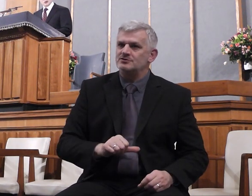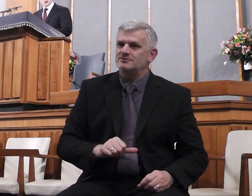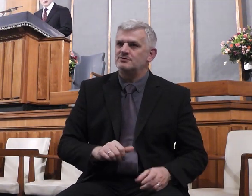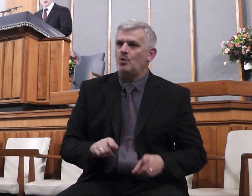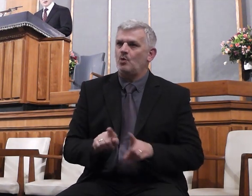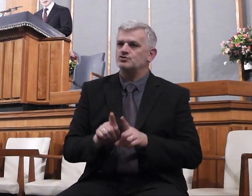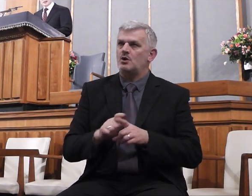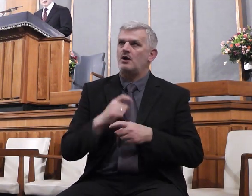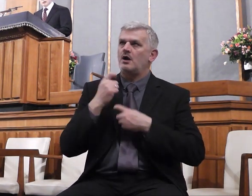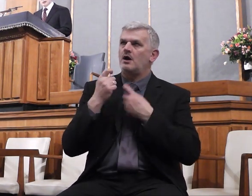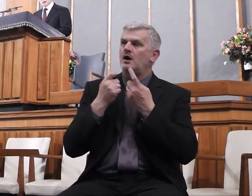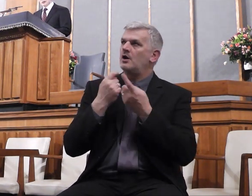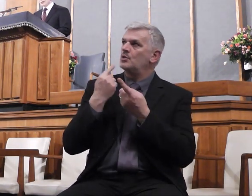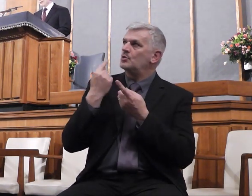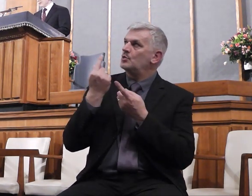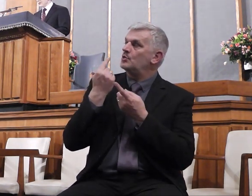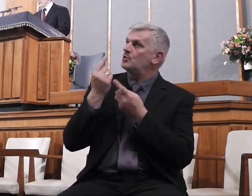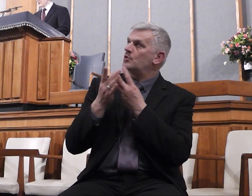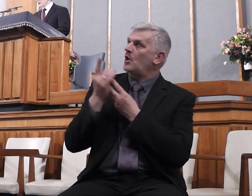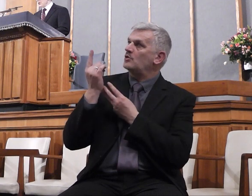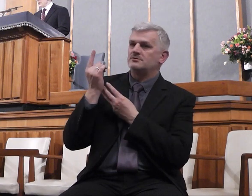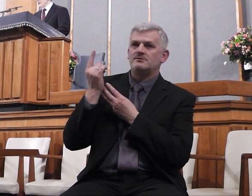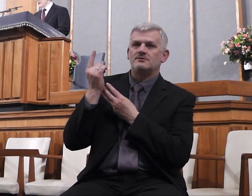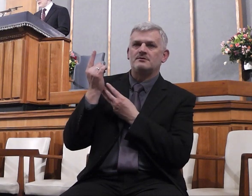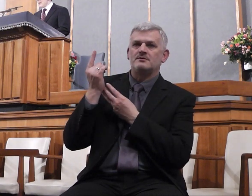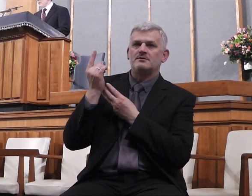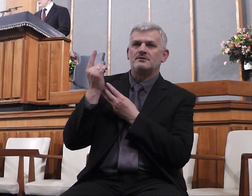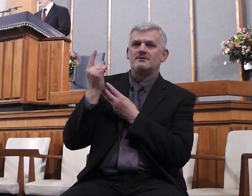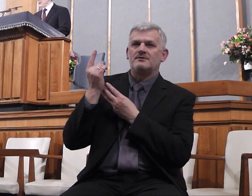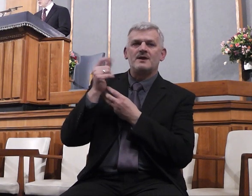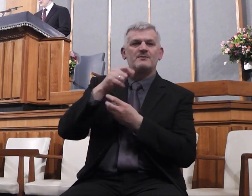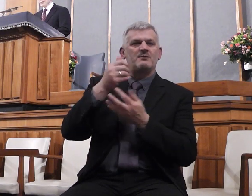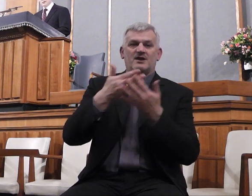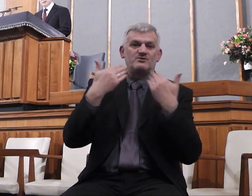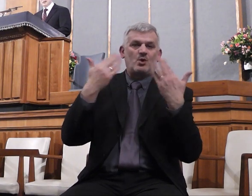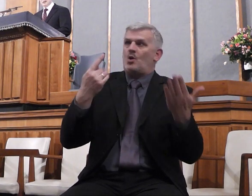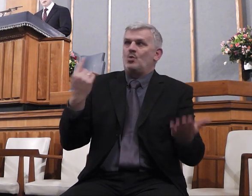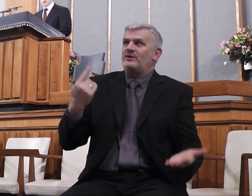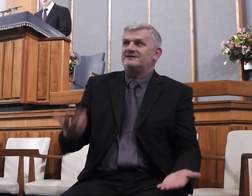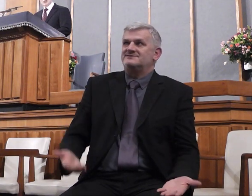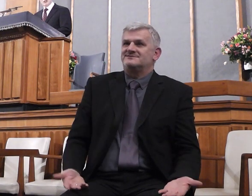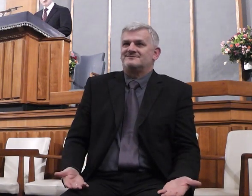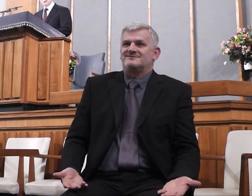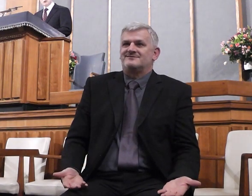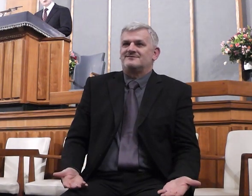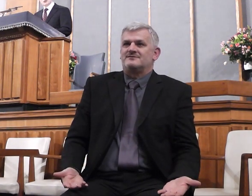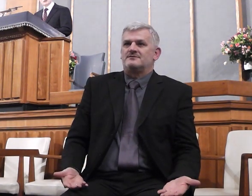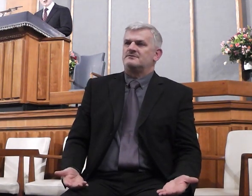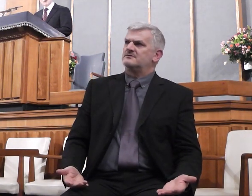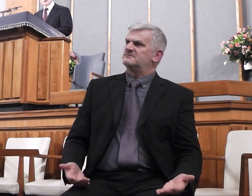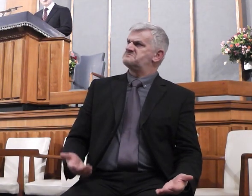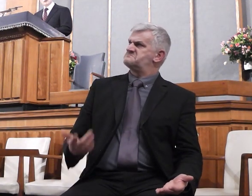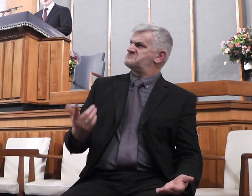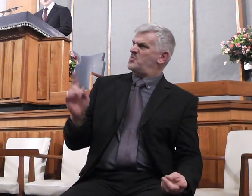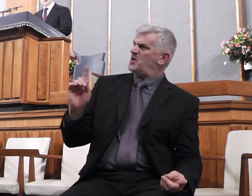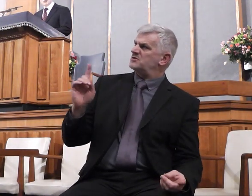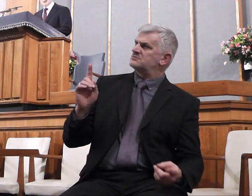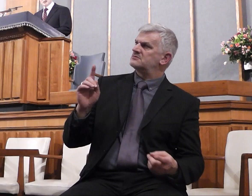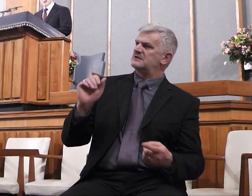God. There is such ignorance of God. What he is like. What his attributes, his characteristics are.